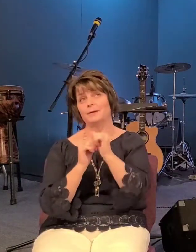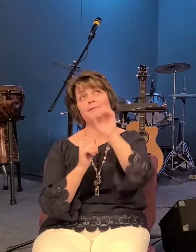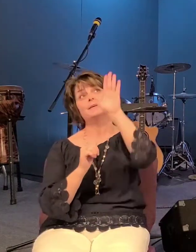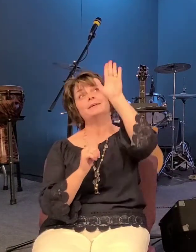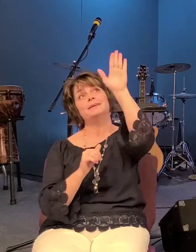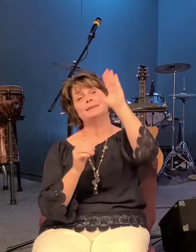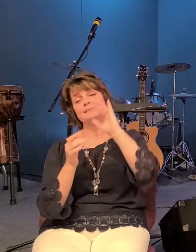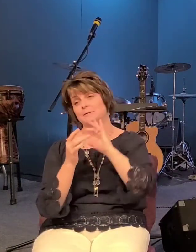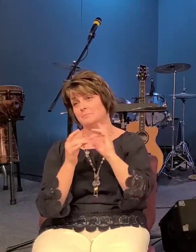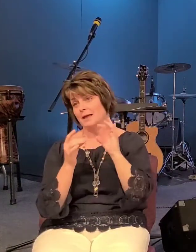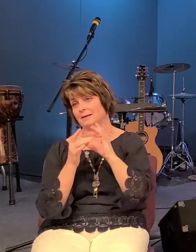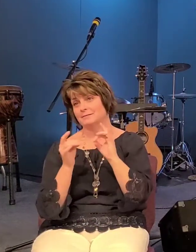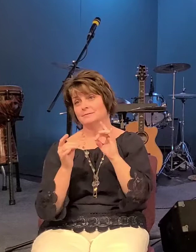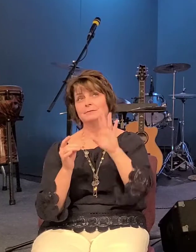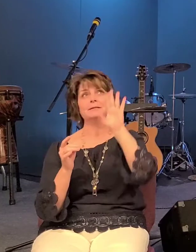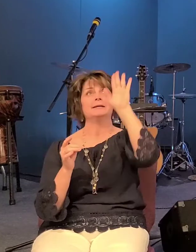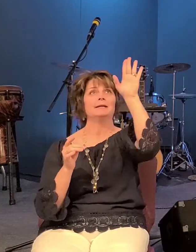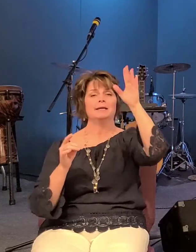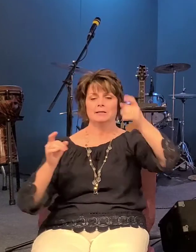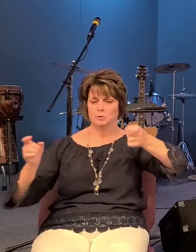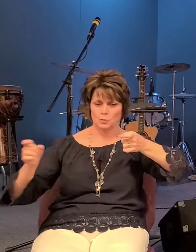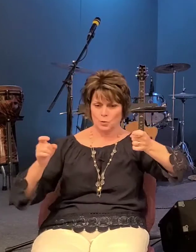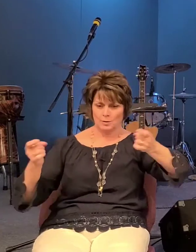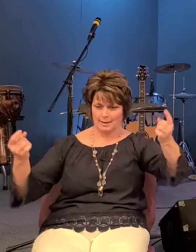the ruling reign of god has come